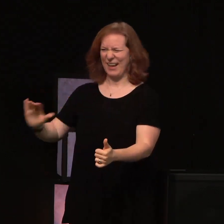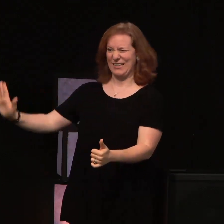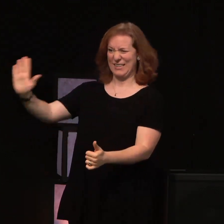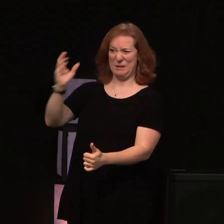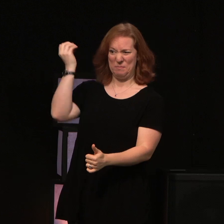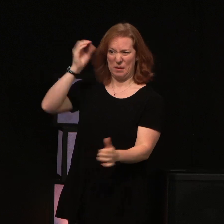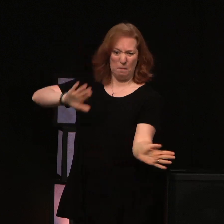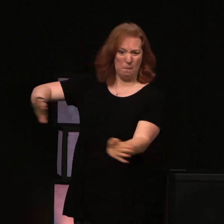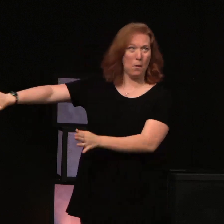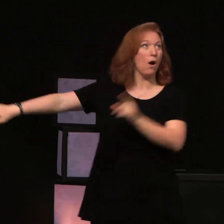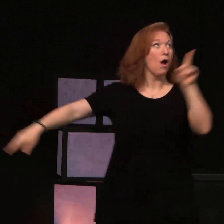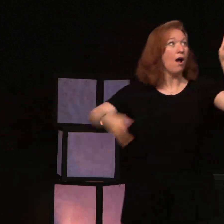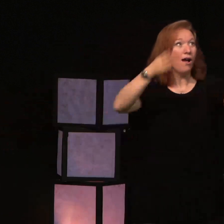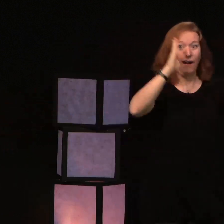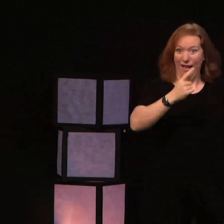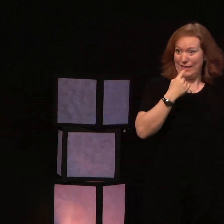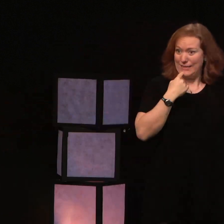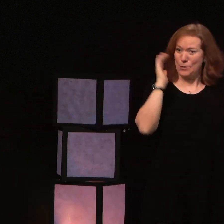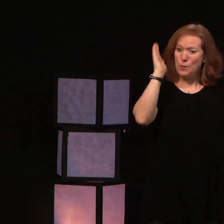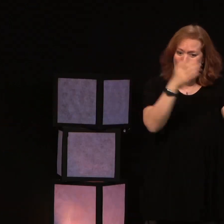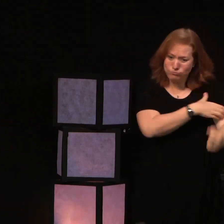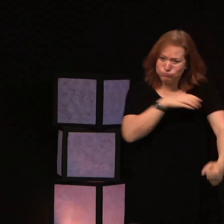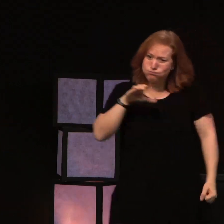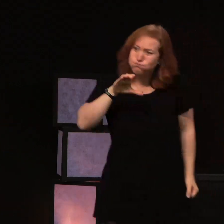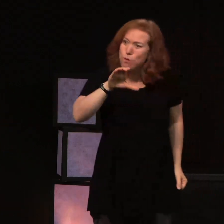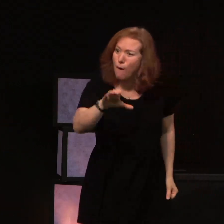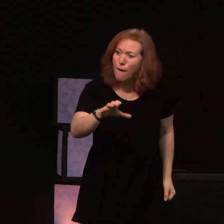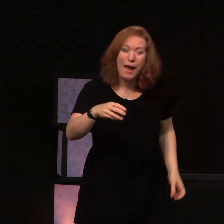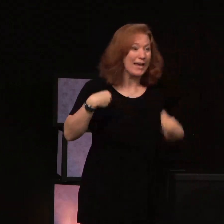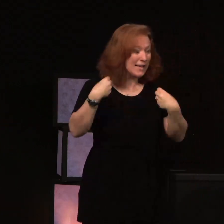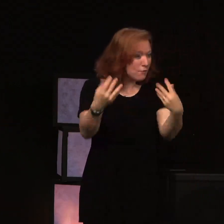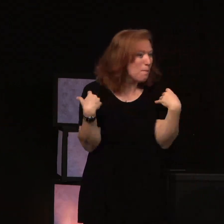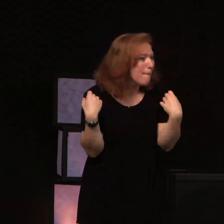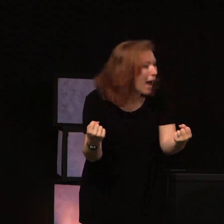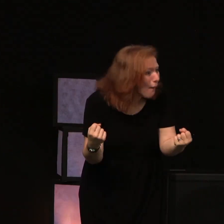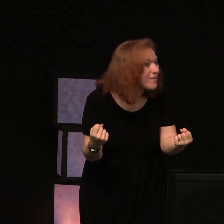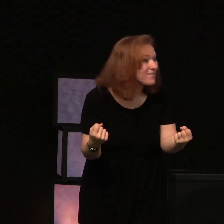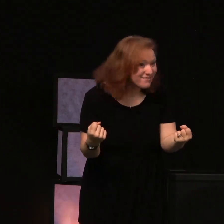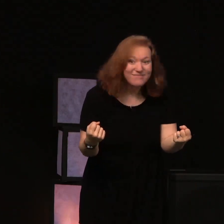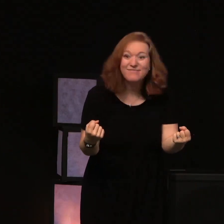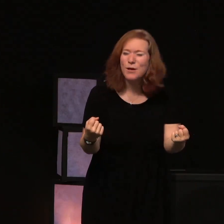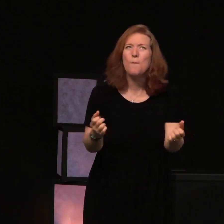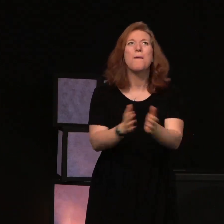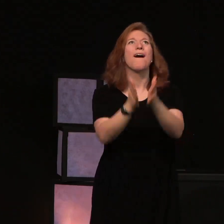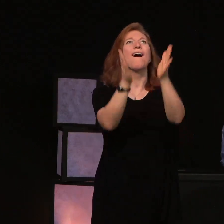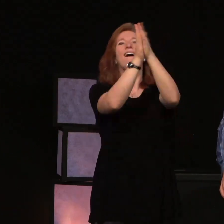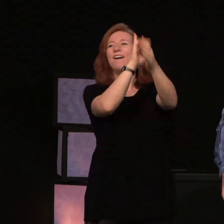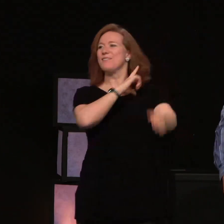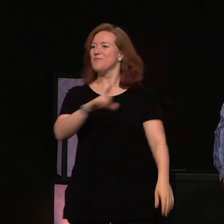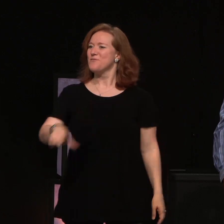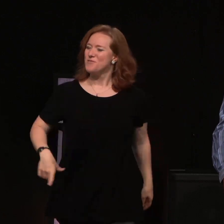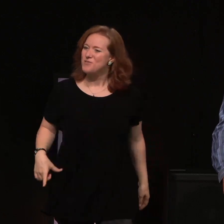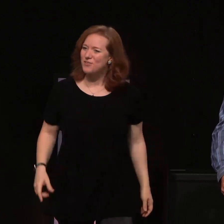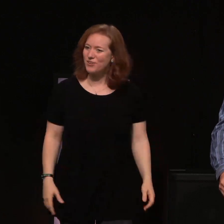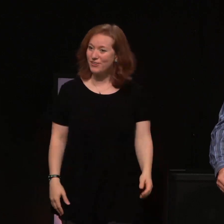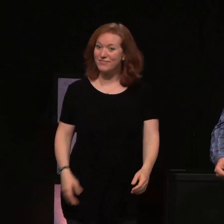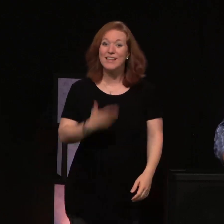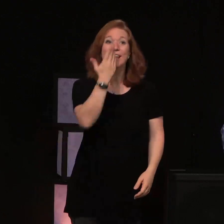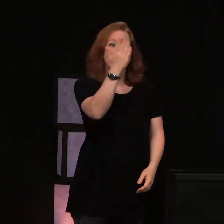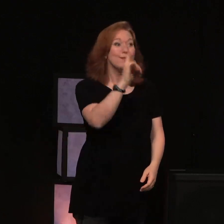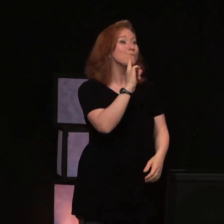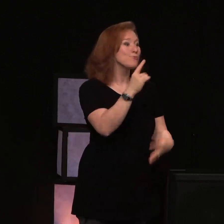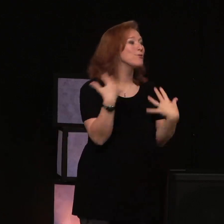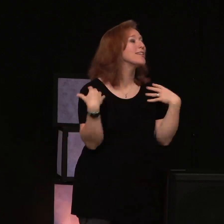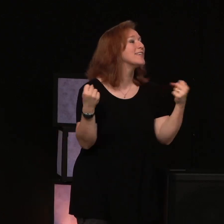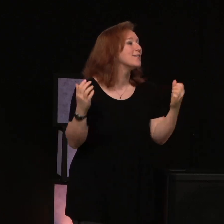the weary and increases the power of the weak. Praise the Lord. He is our healer